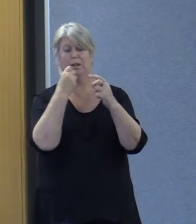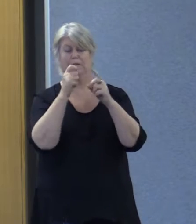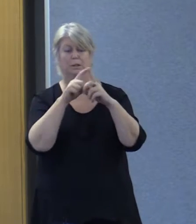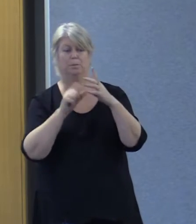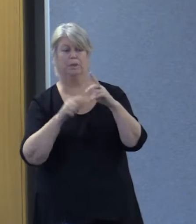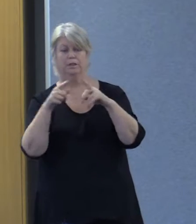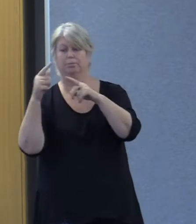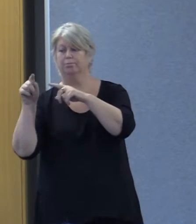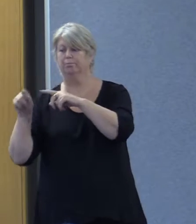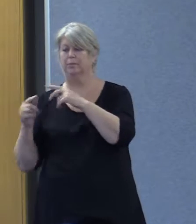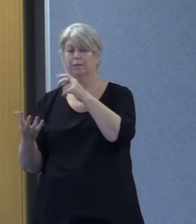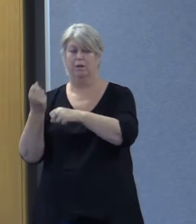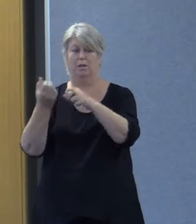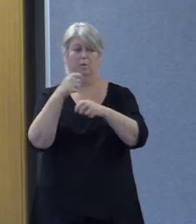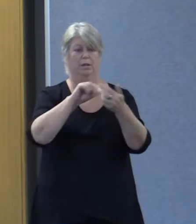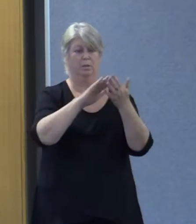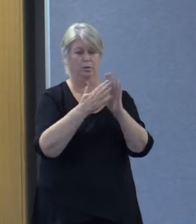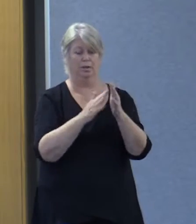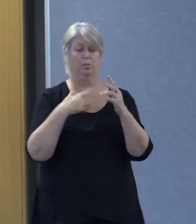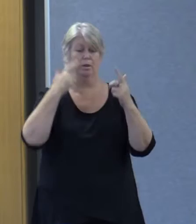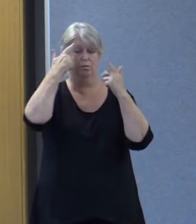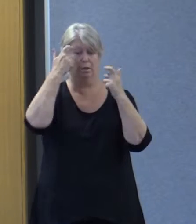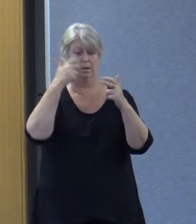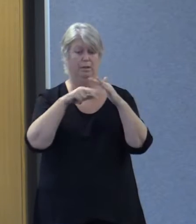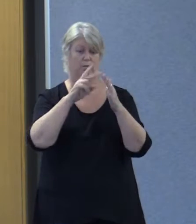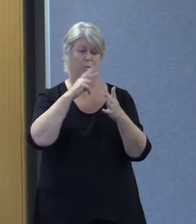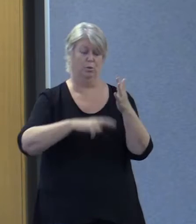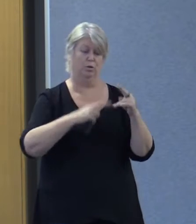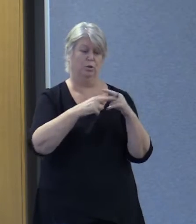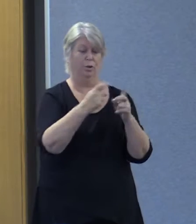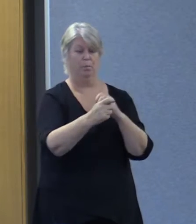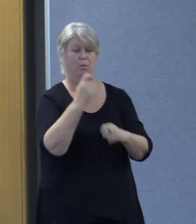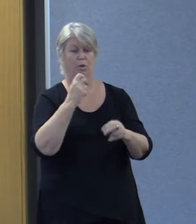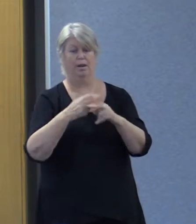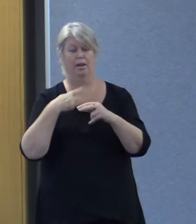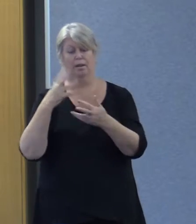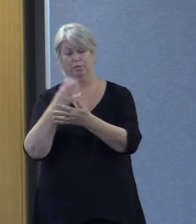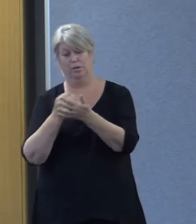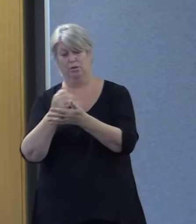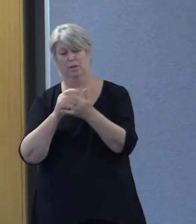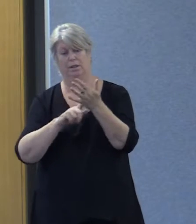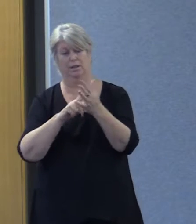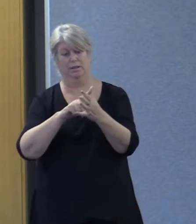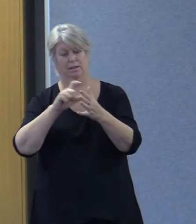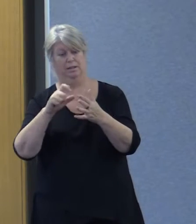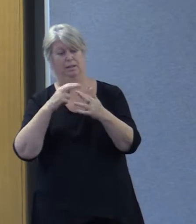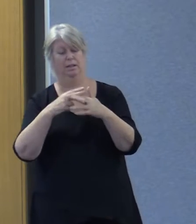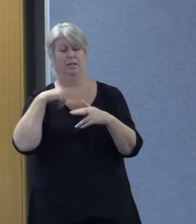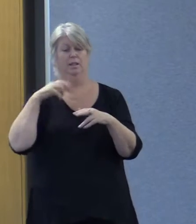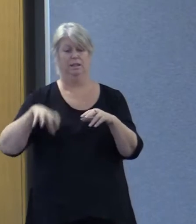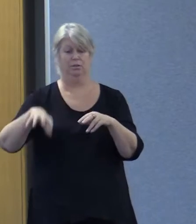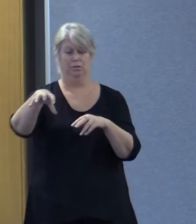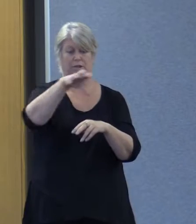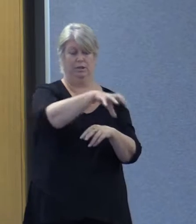as crucial with a recommendation in the report to employ and resource local area coordinators in each